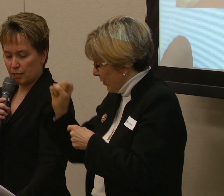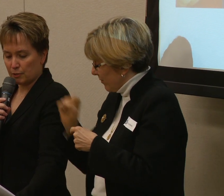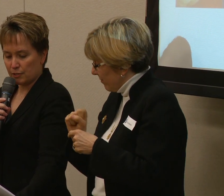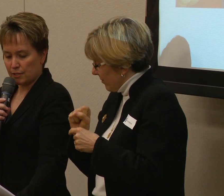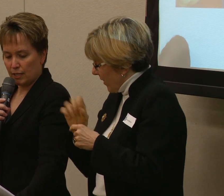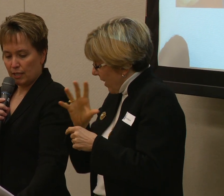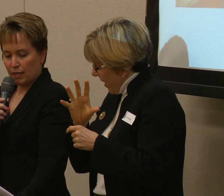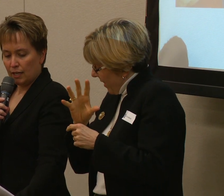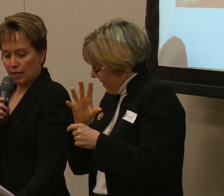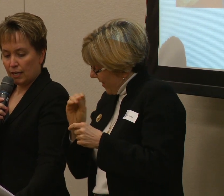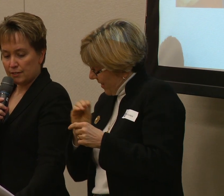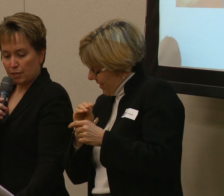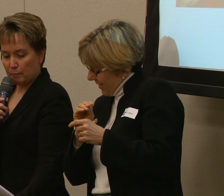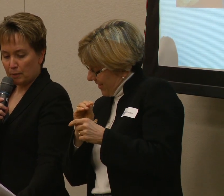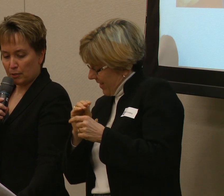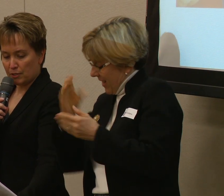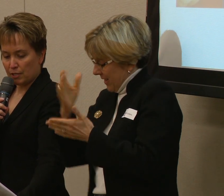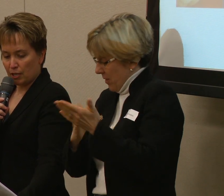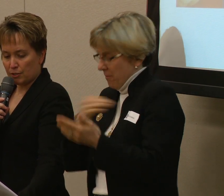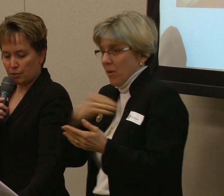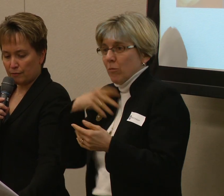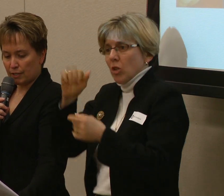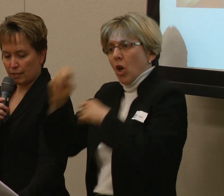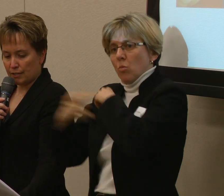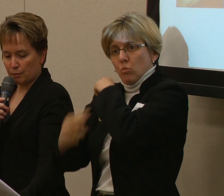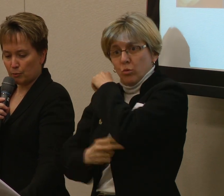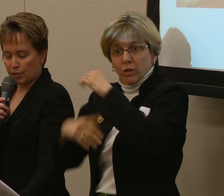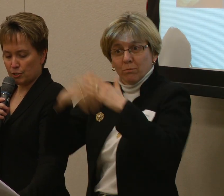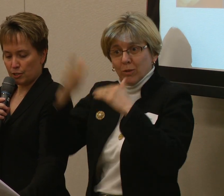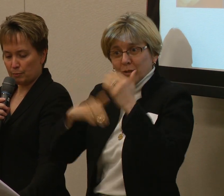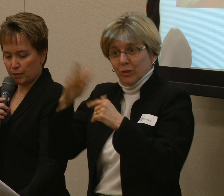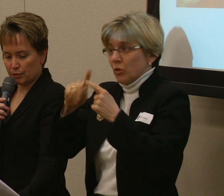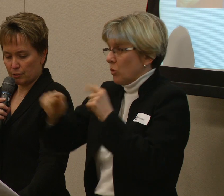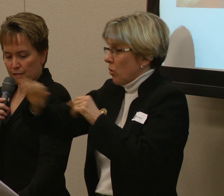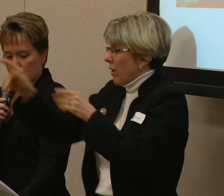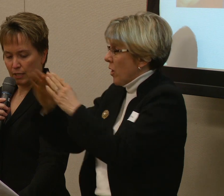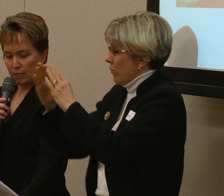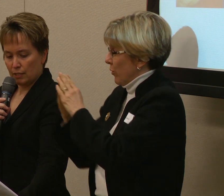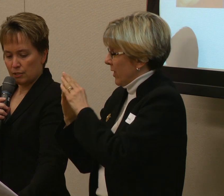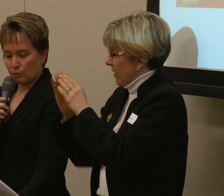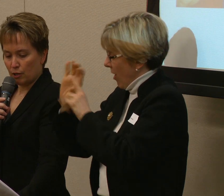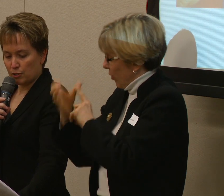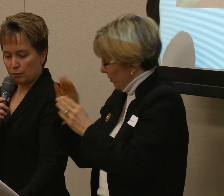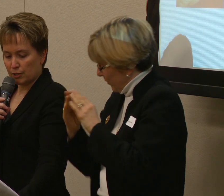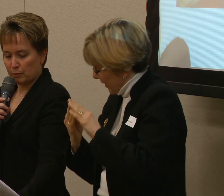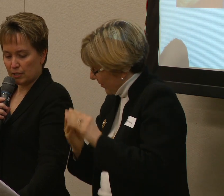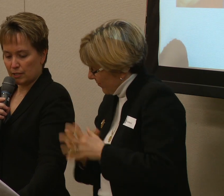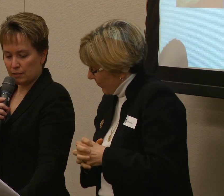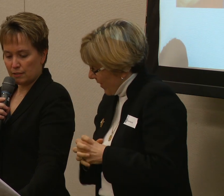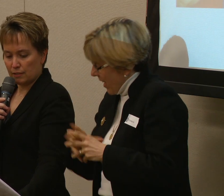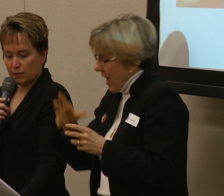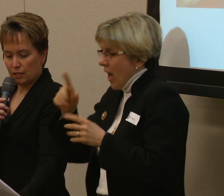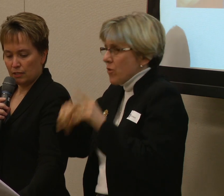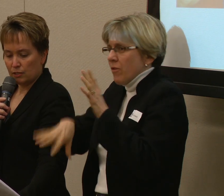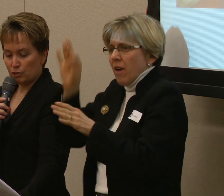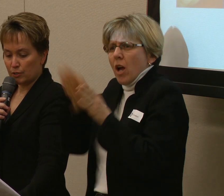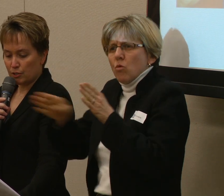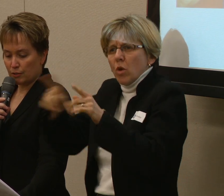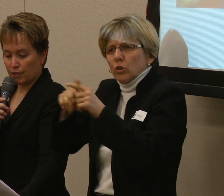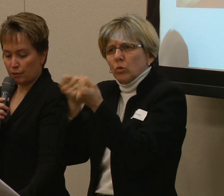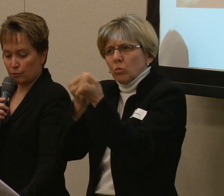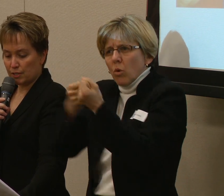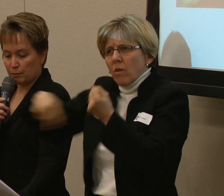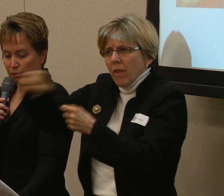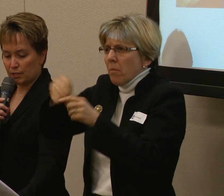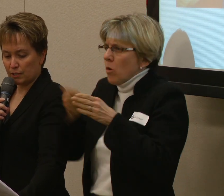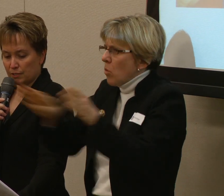on Alzheimer's, and some members are serving as a bridge builders to cultural communities to